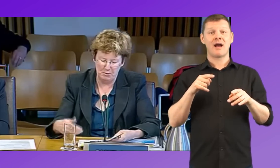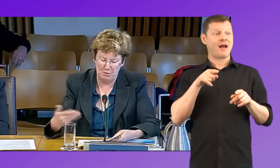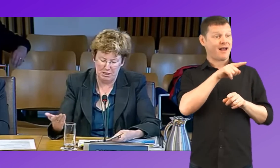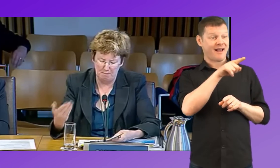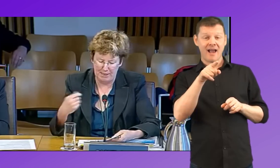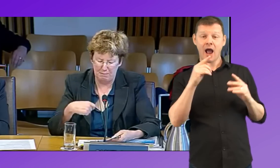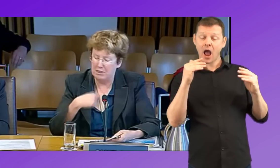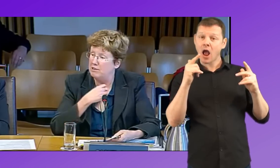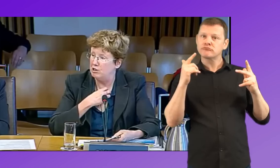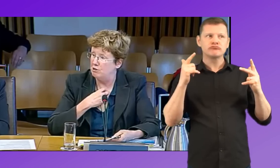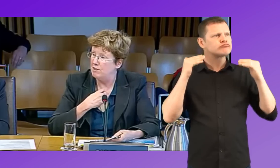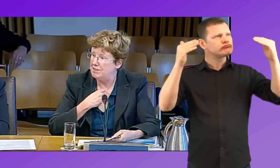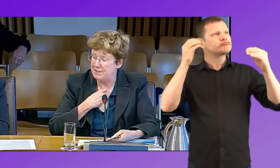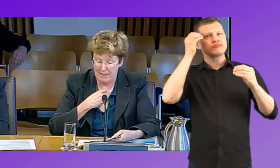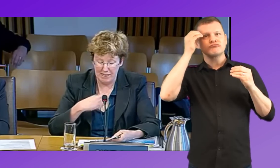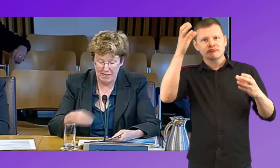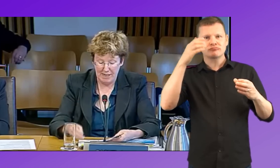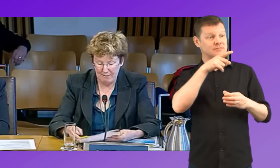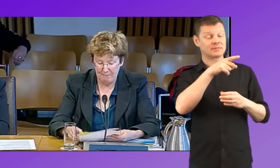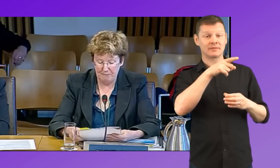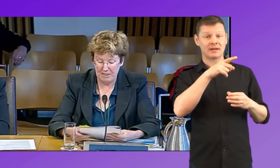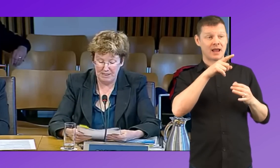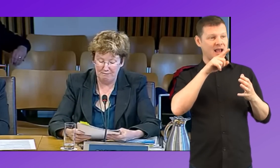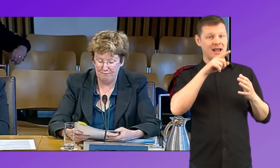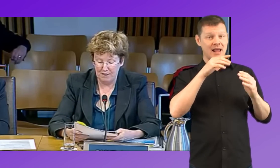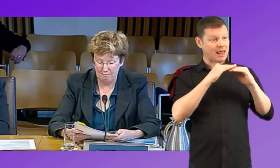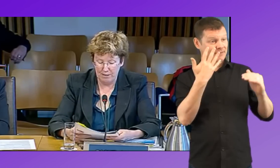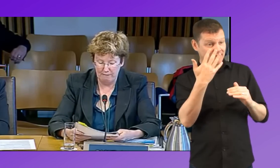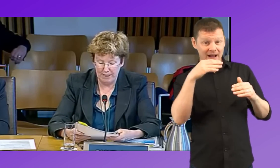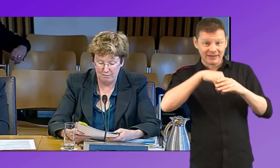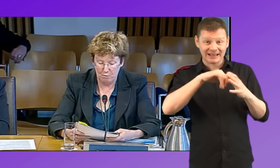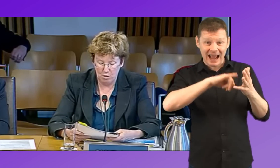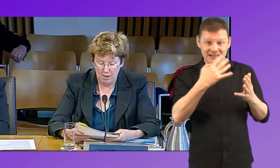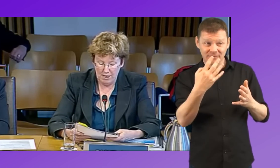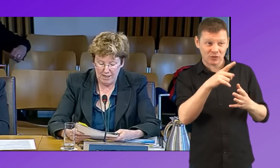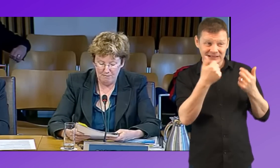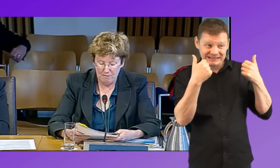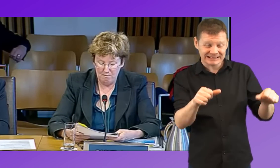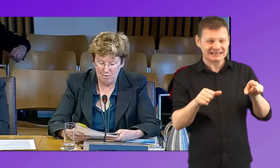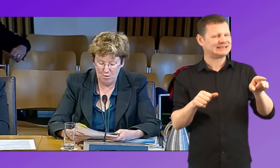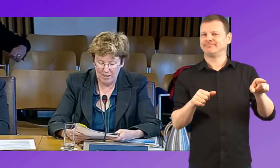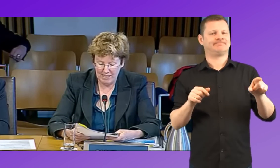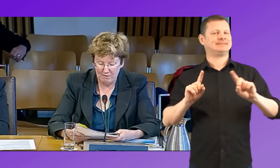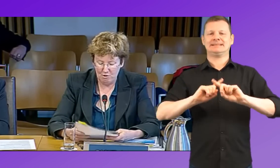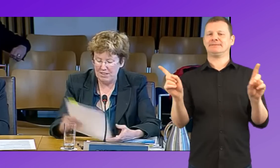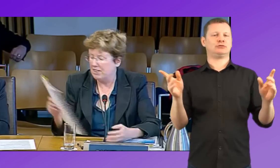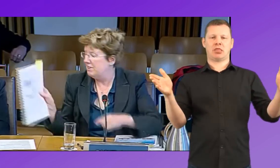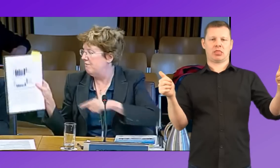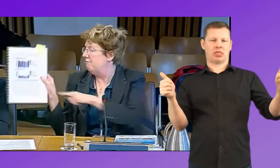those who you'd expect to be going to university, getting level five when they're in S4. Again, drastically different